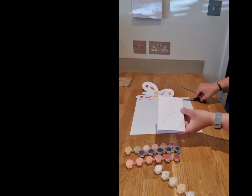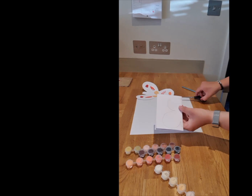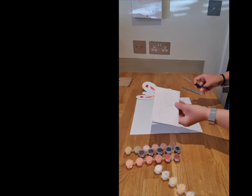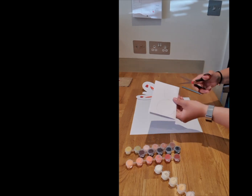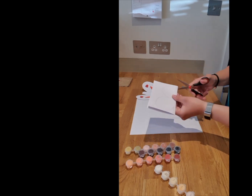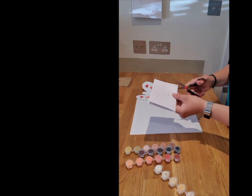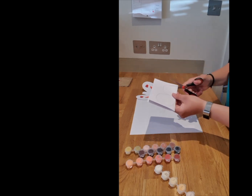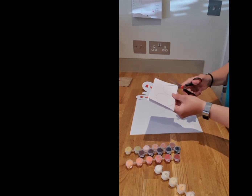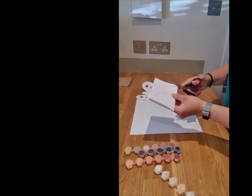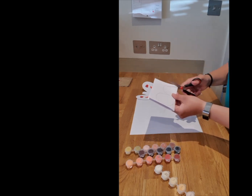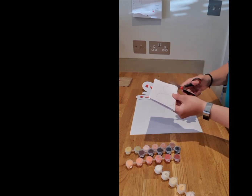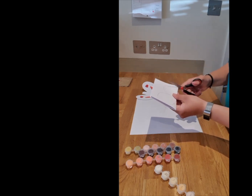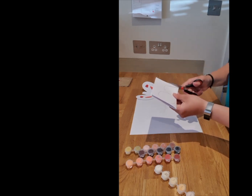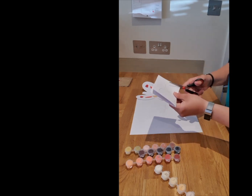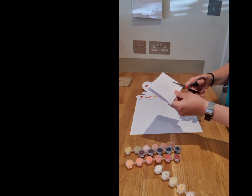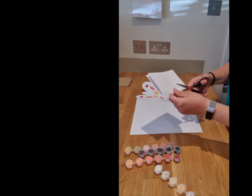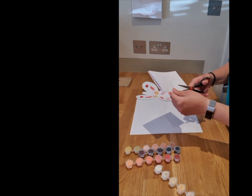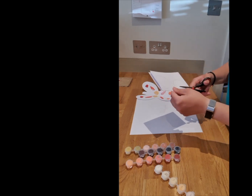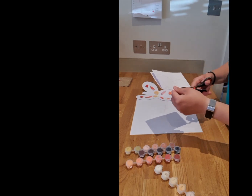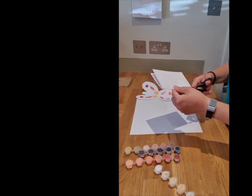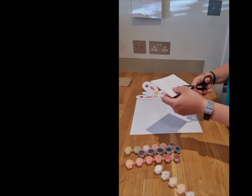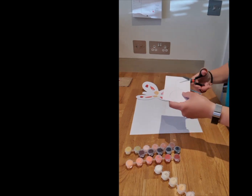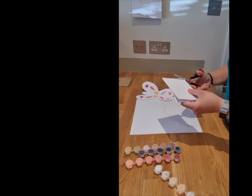And then you want to cut it out nice and carefully.